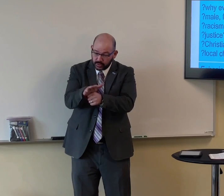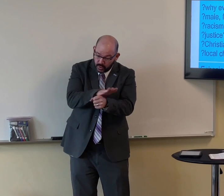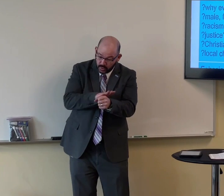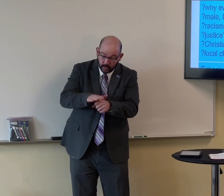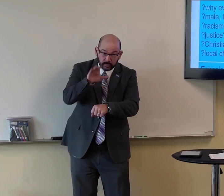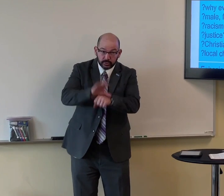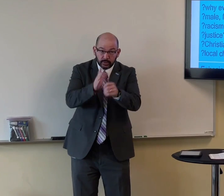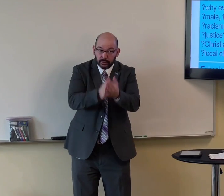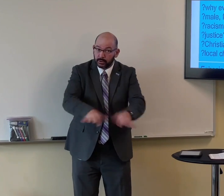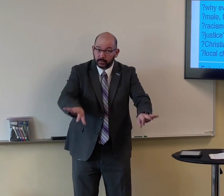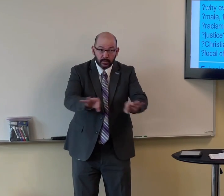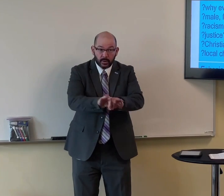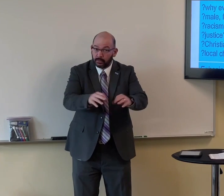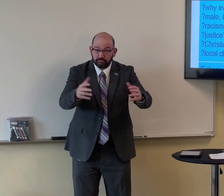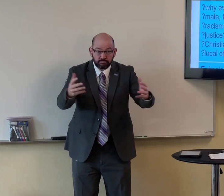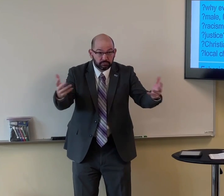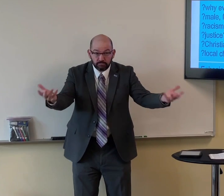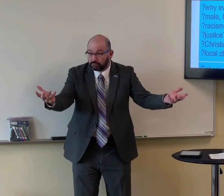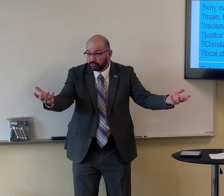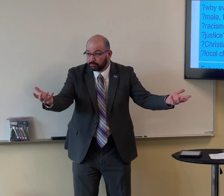The local church. Is that important?